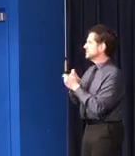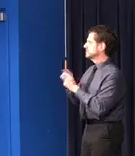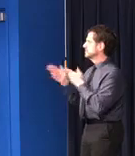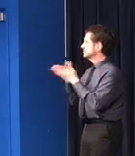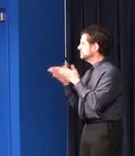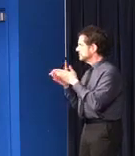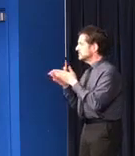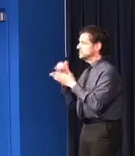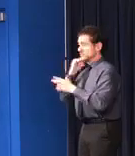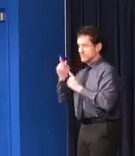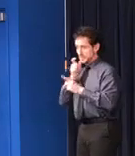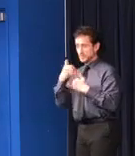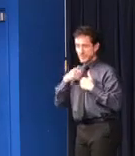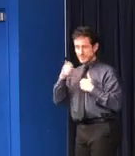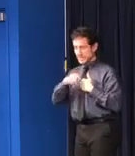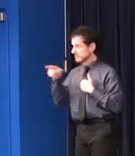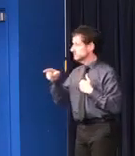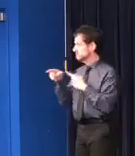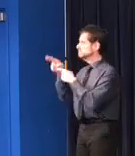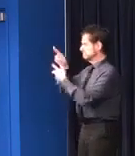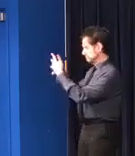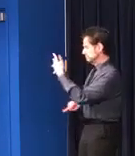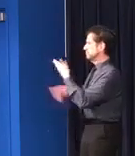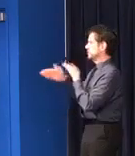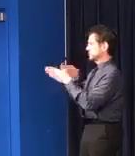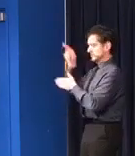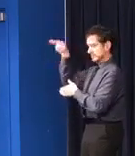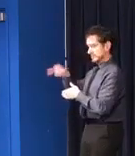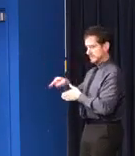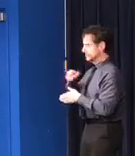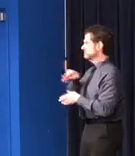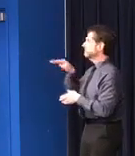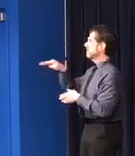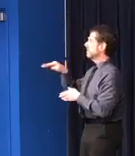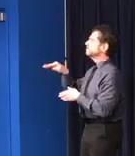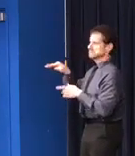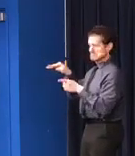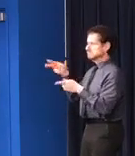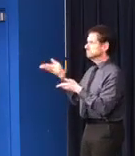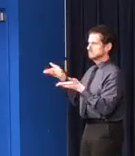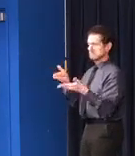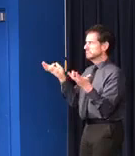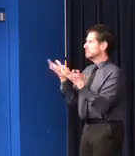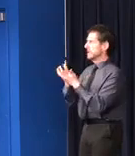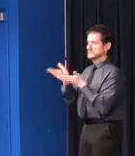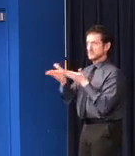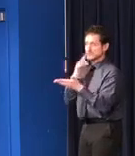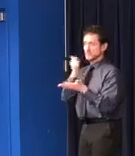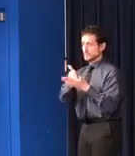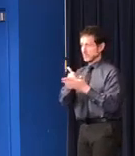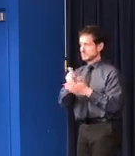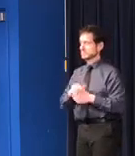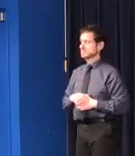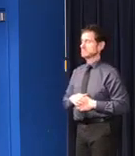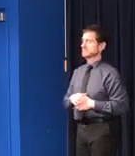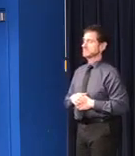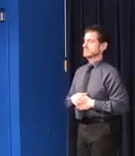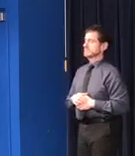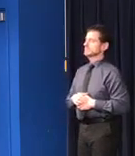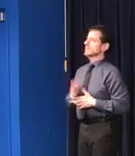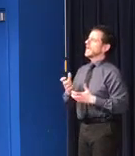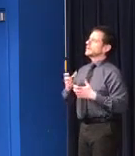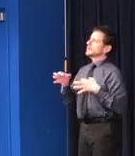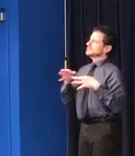need. Today, I would like to quickly highlight and go into a little bit more depth about four crucial